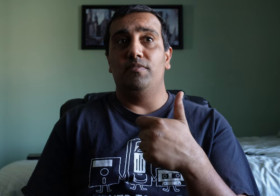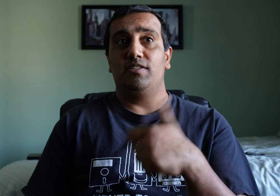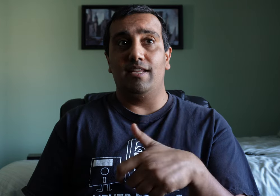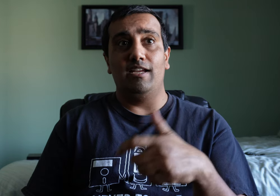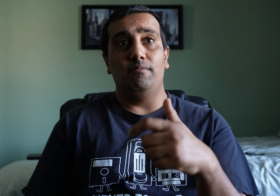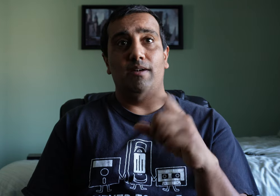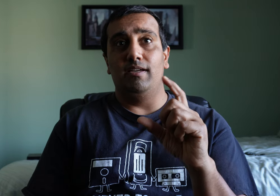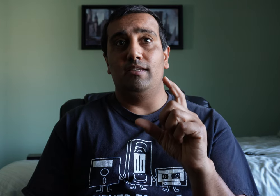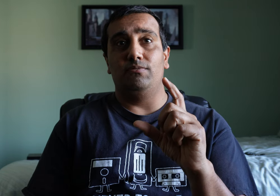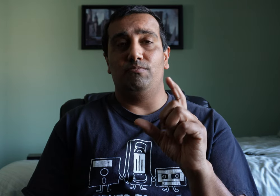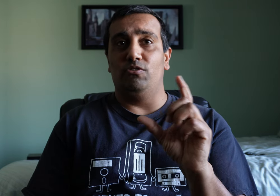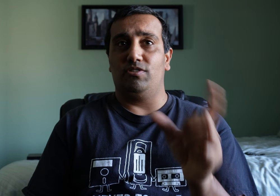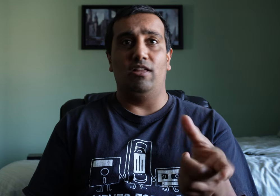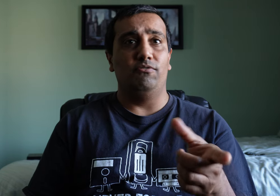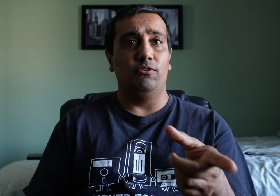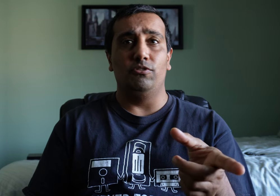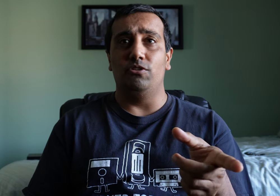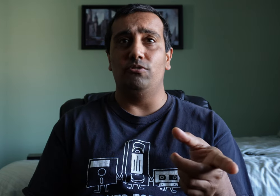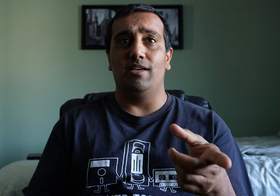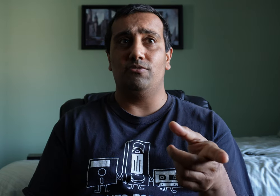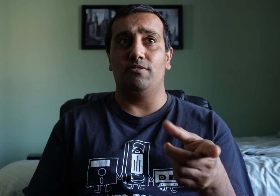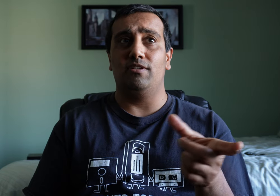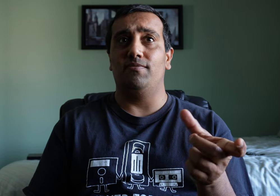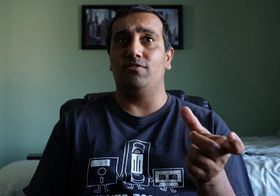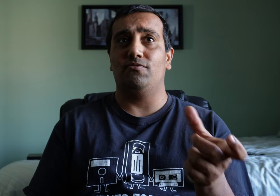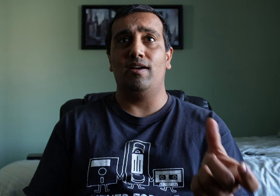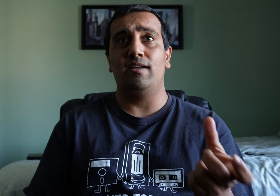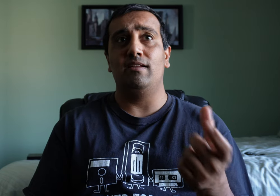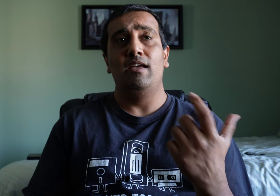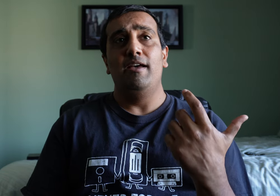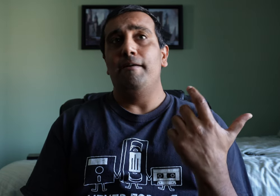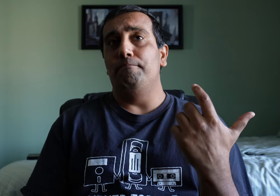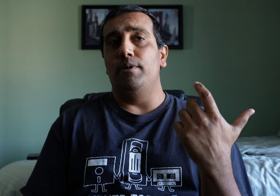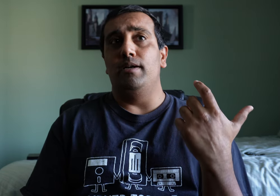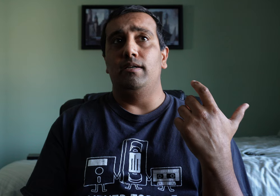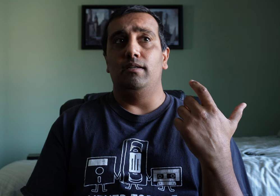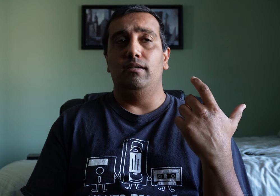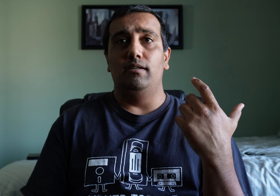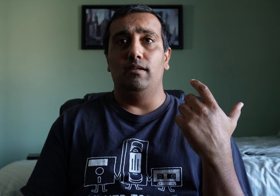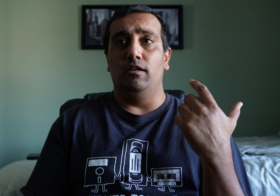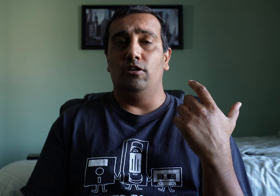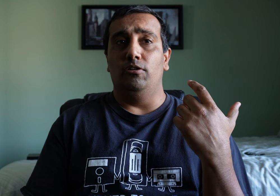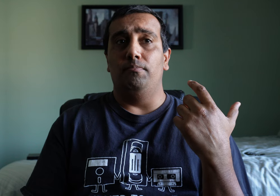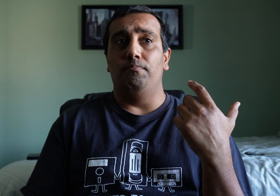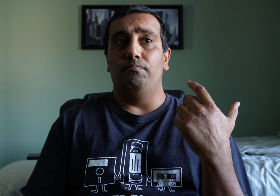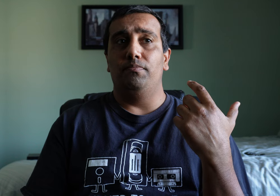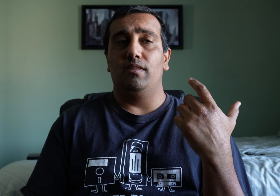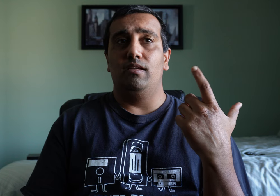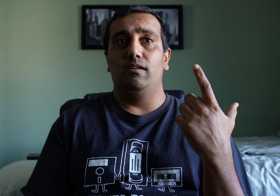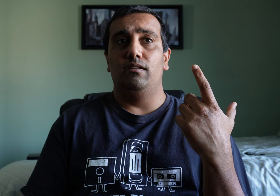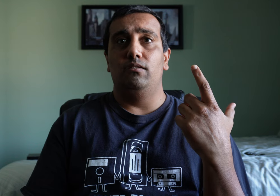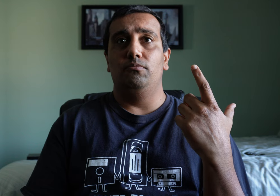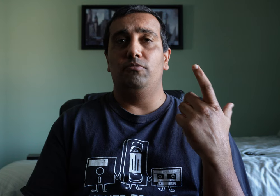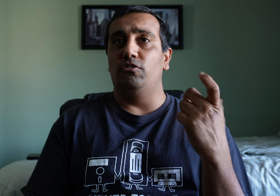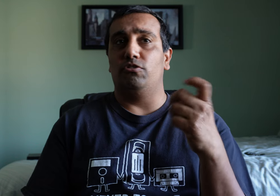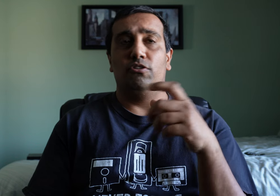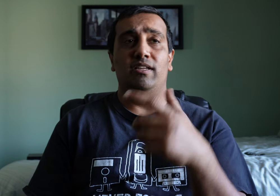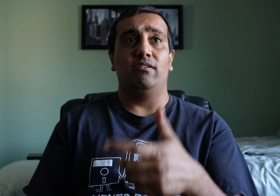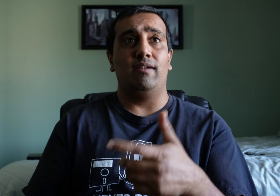Setting up my, you know, cell phone to do that sort of stuff is fine, but, you know, turning it around,